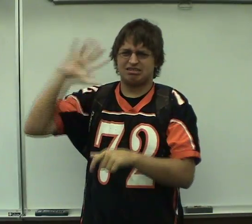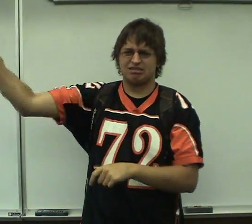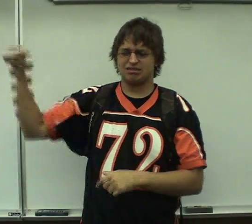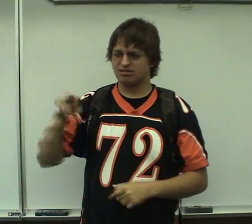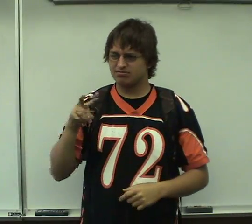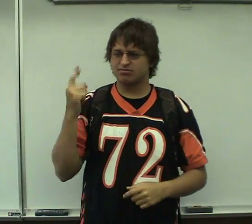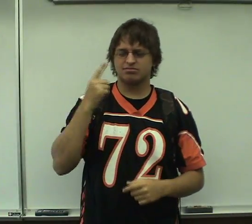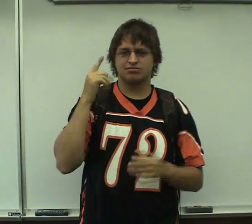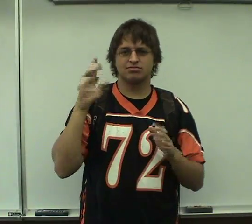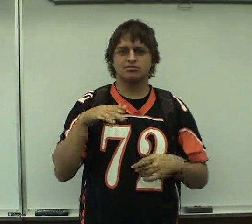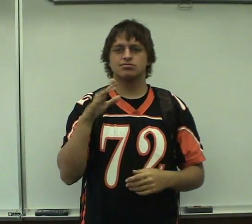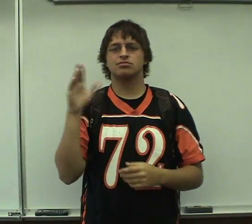E'ehh